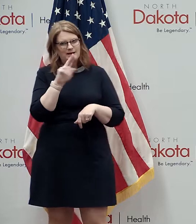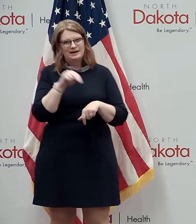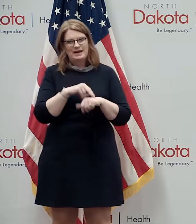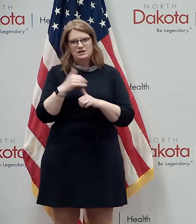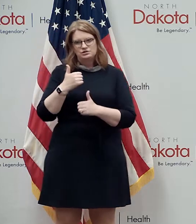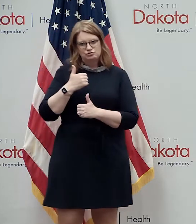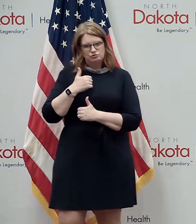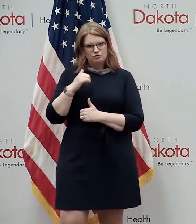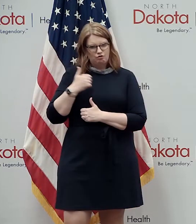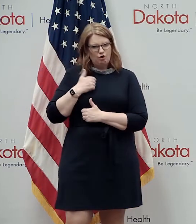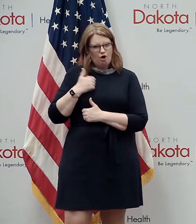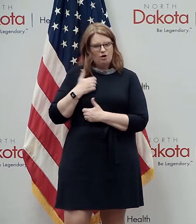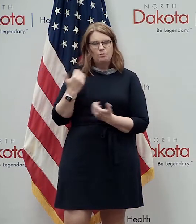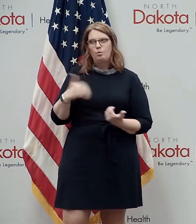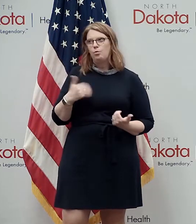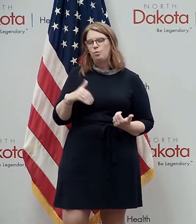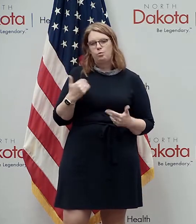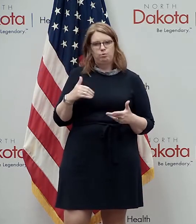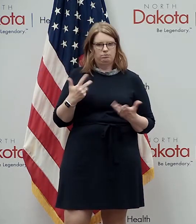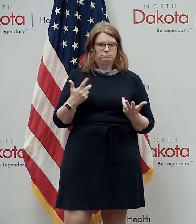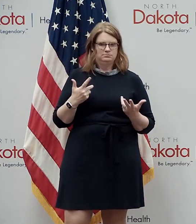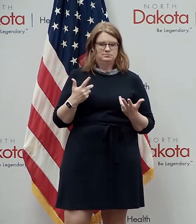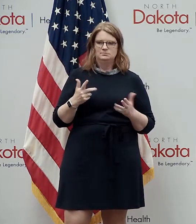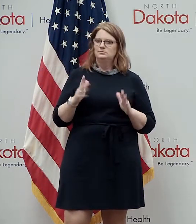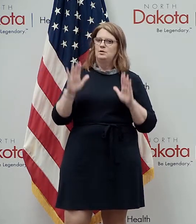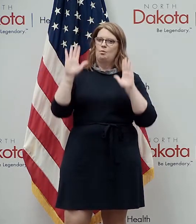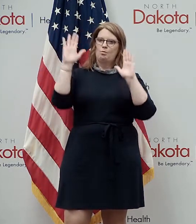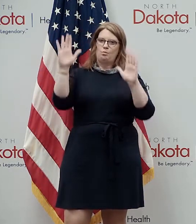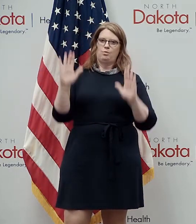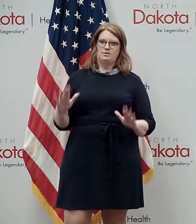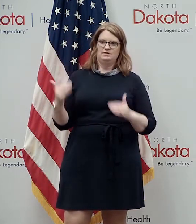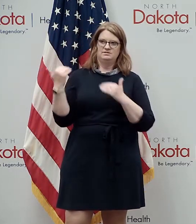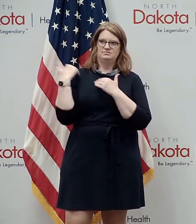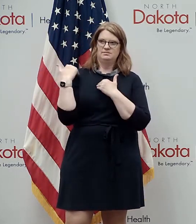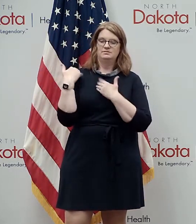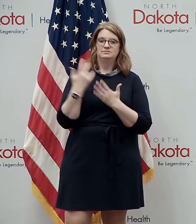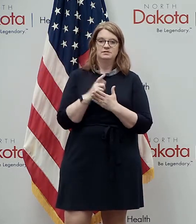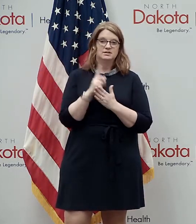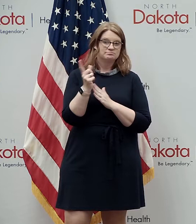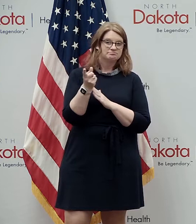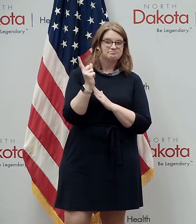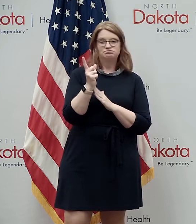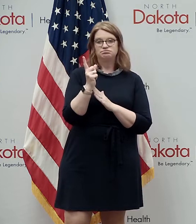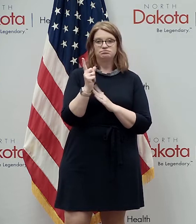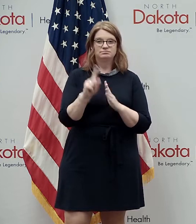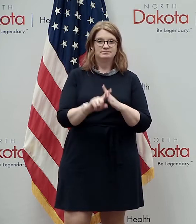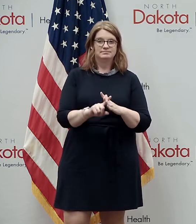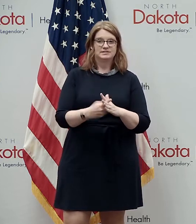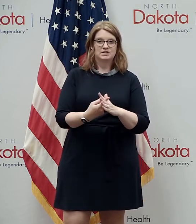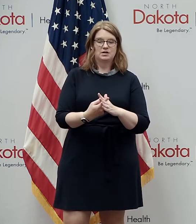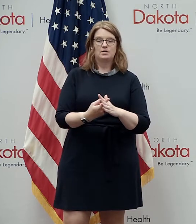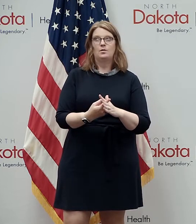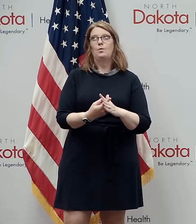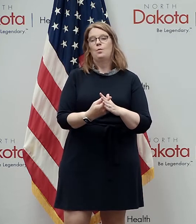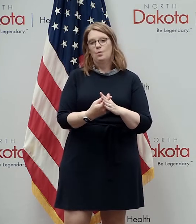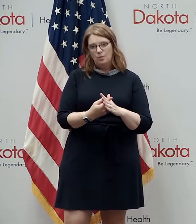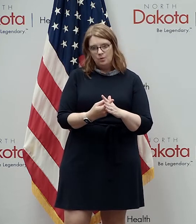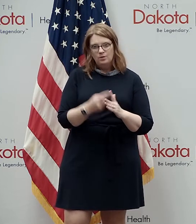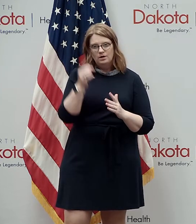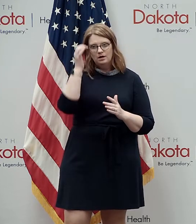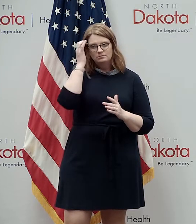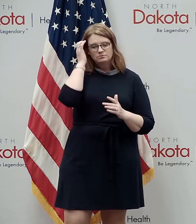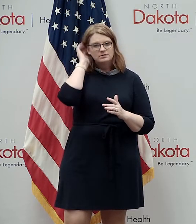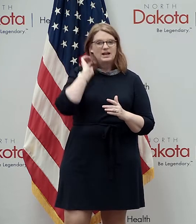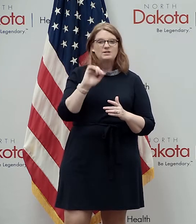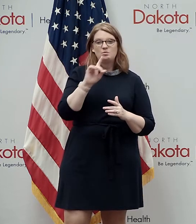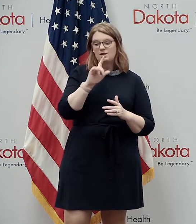role in the covet 19 response from absolutely the very moment that it began which is this case in just about every single